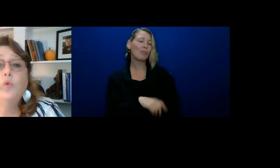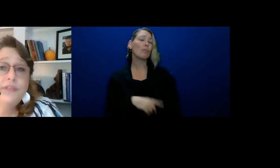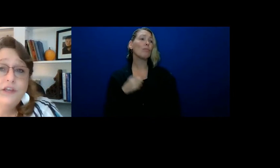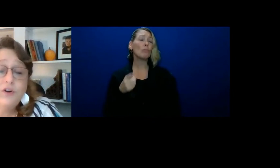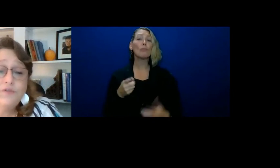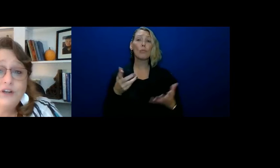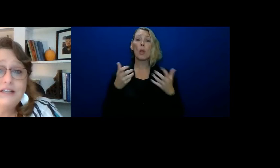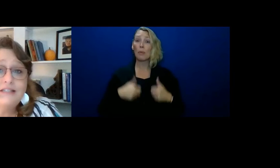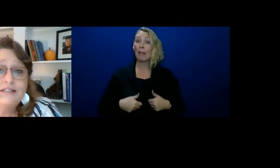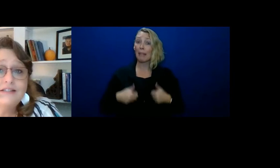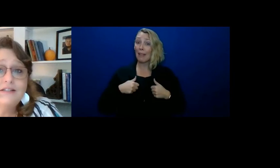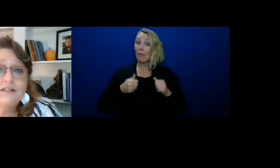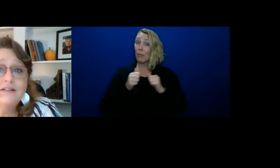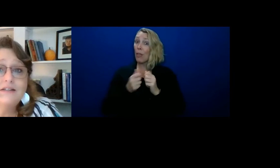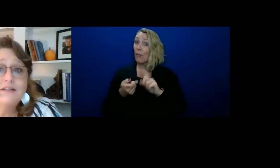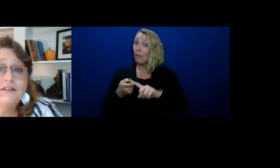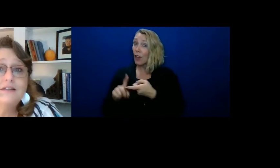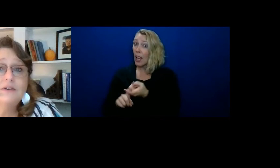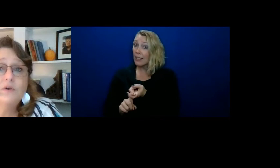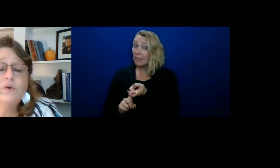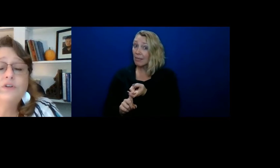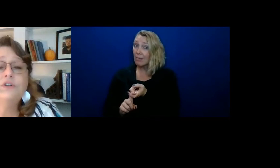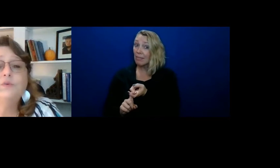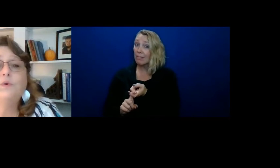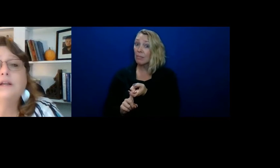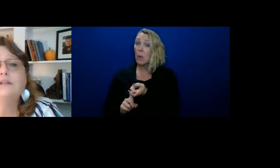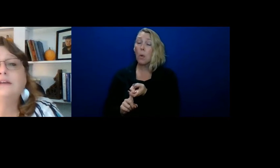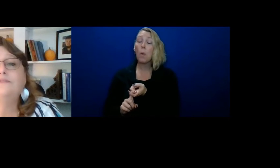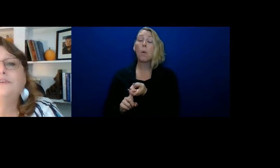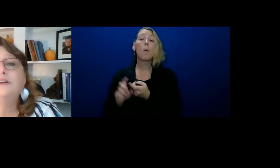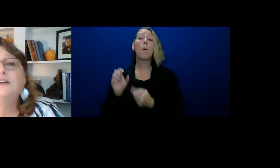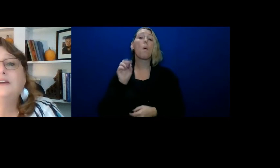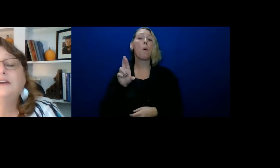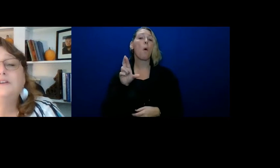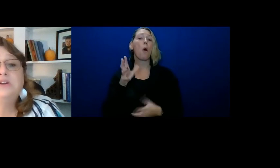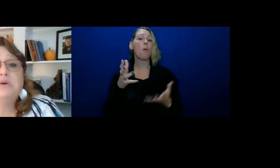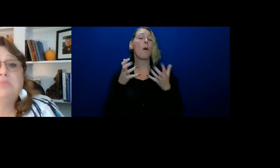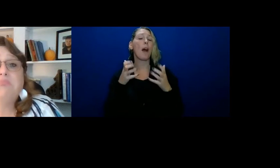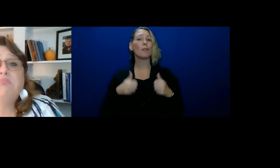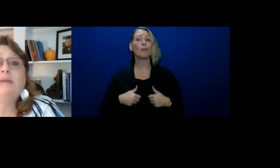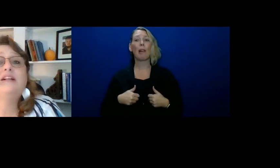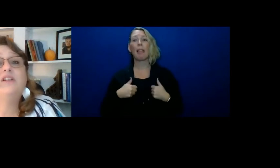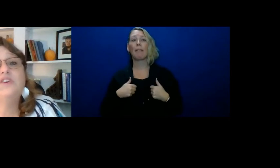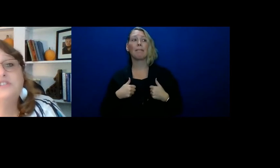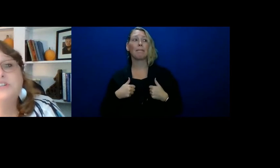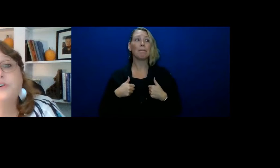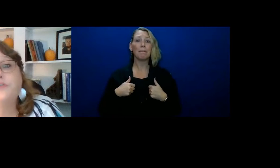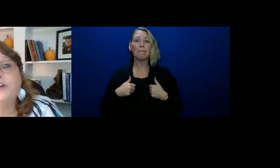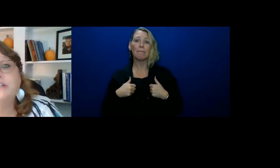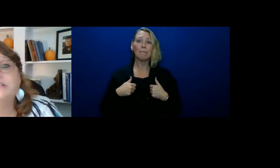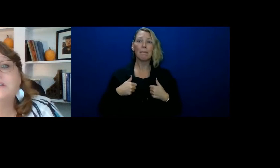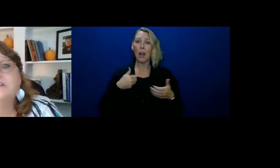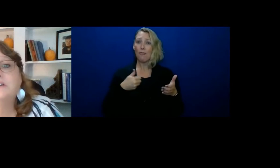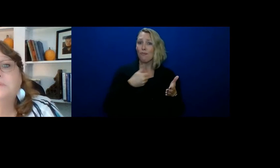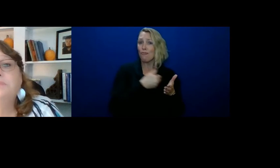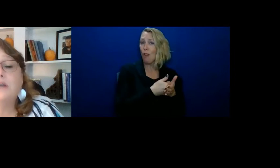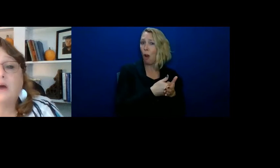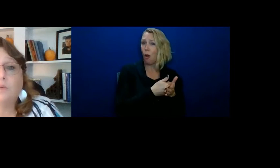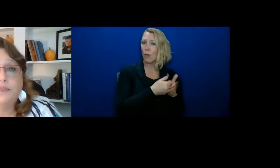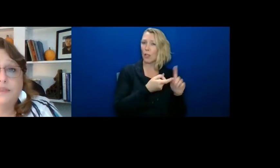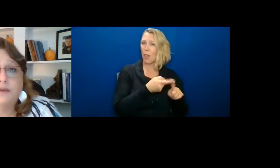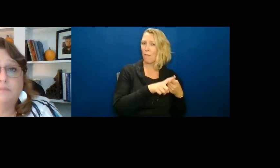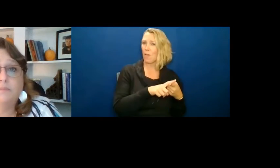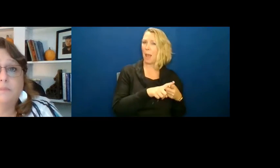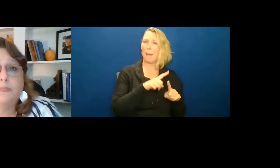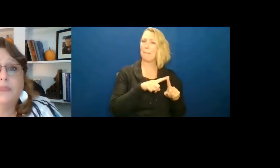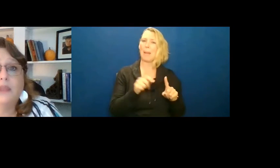with your friends? Or do you want to live, you know, maybe close to your friends, but